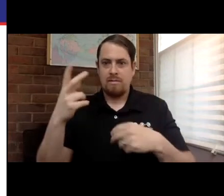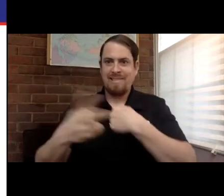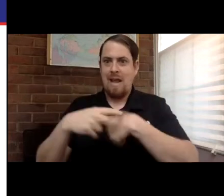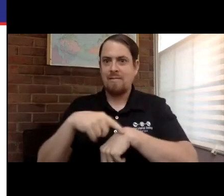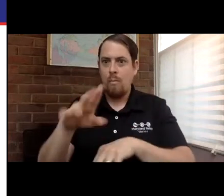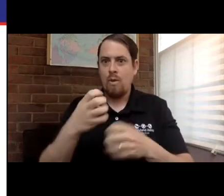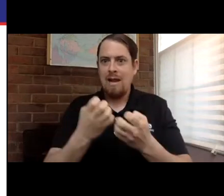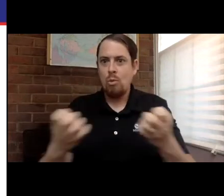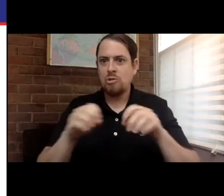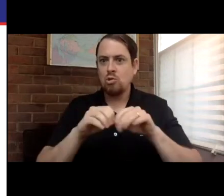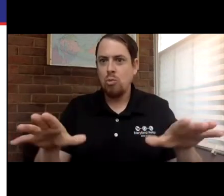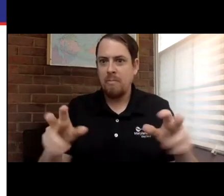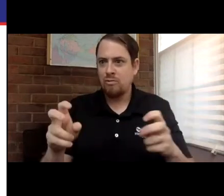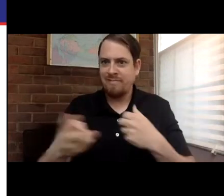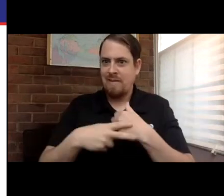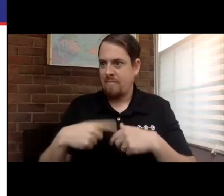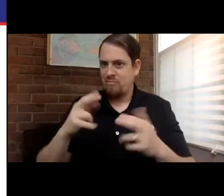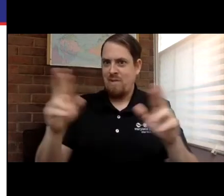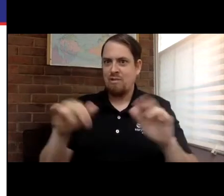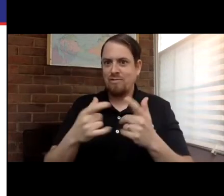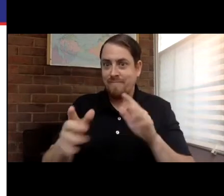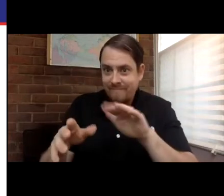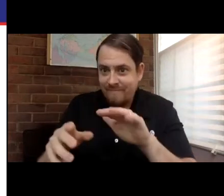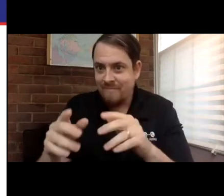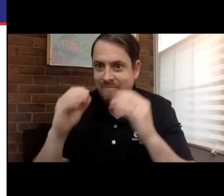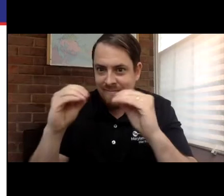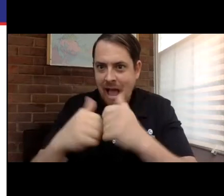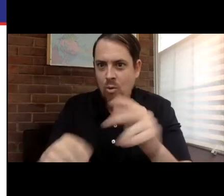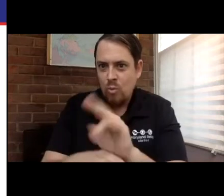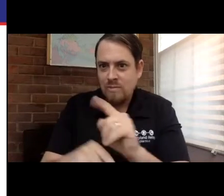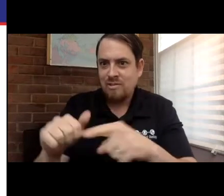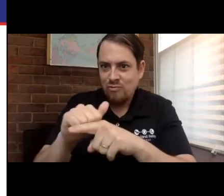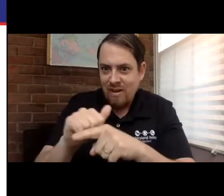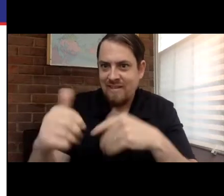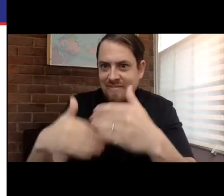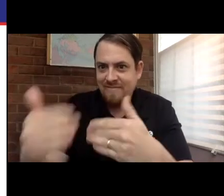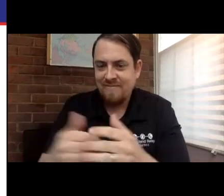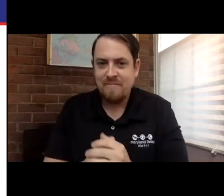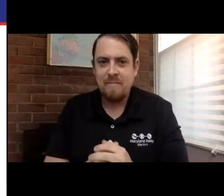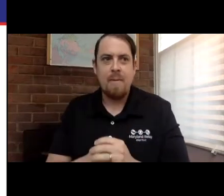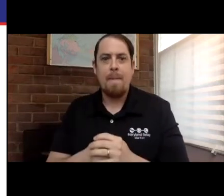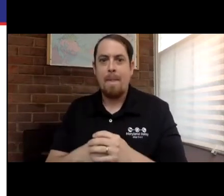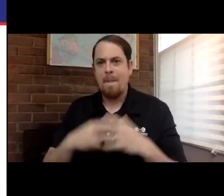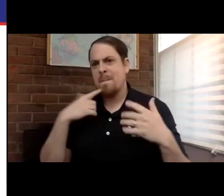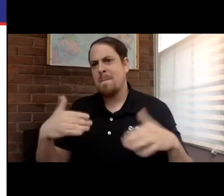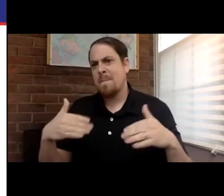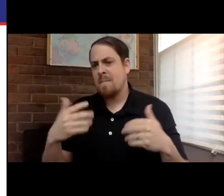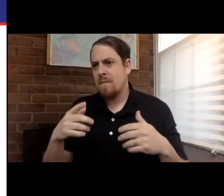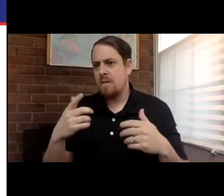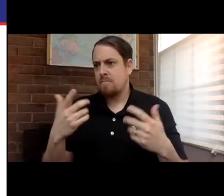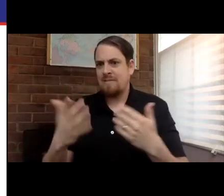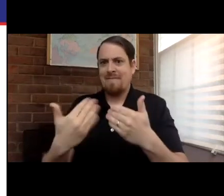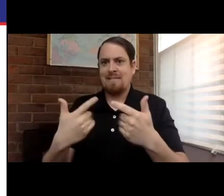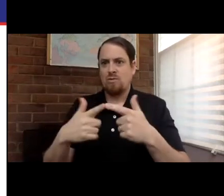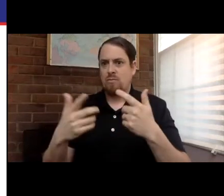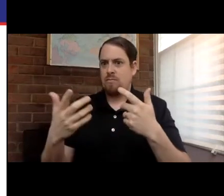So for all intents and purposes, it can save time when you're talking about things like equipment distribution. The training and the